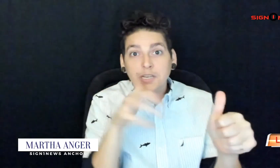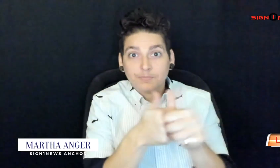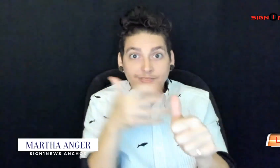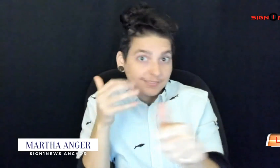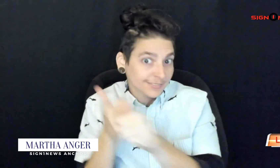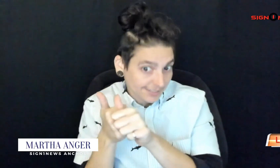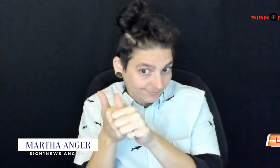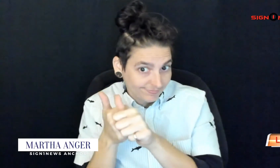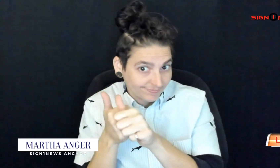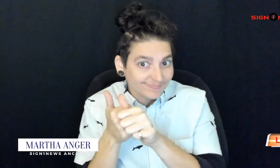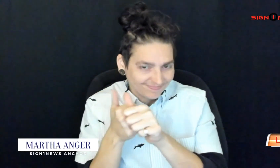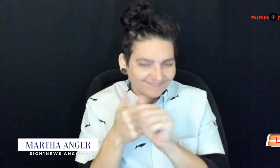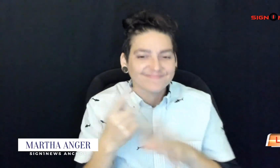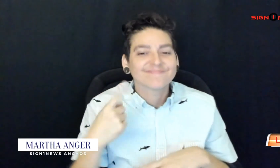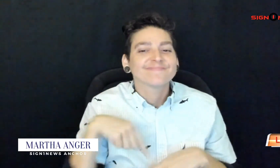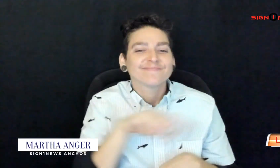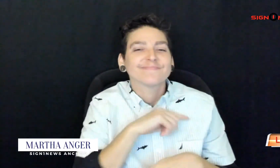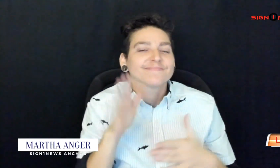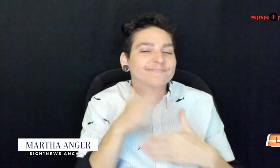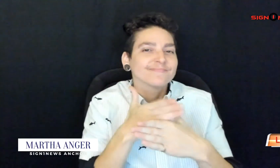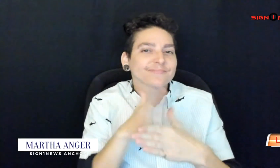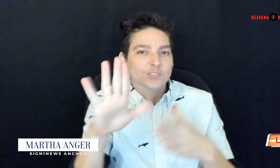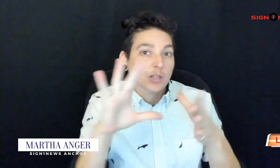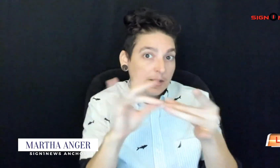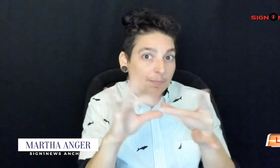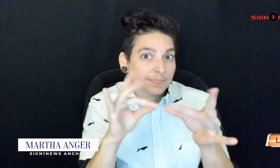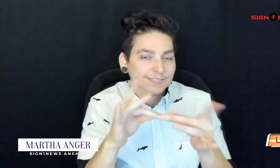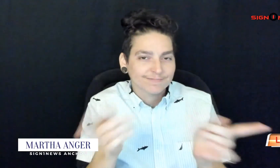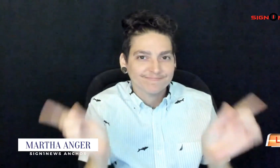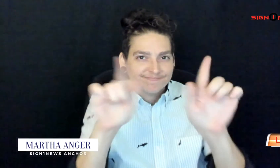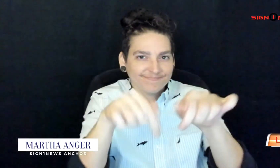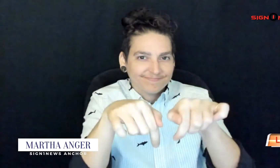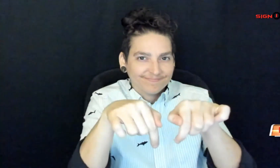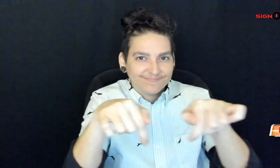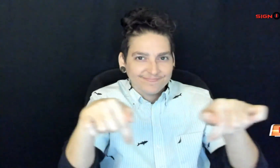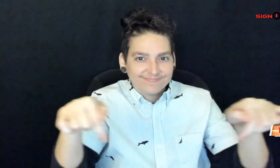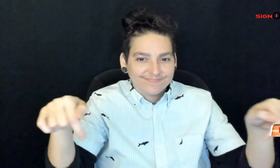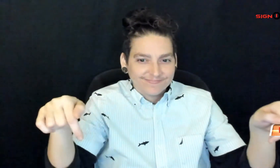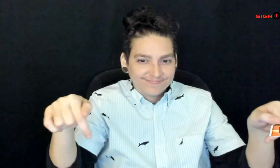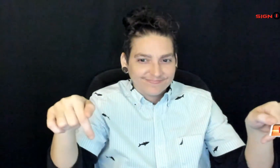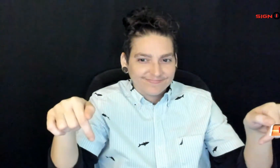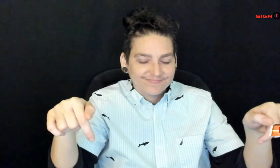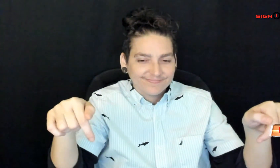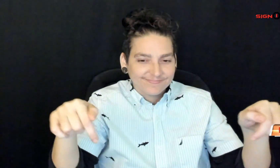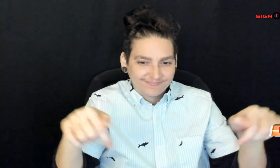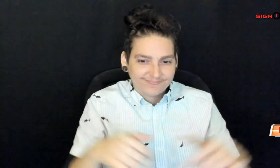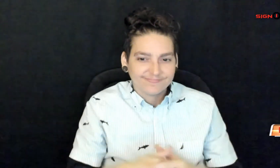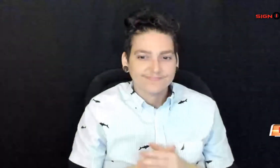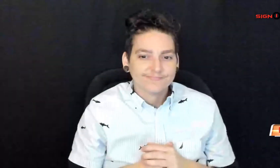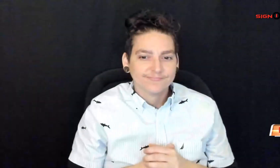headlines today. If you post an interesting comment during this update, we may add it at the bottom of the screen.